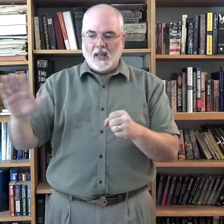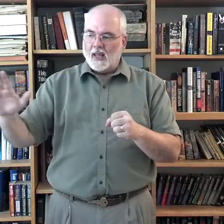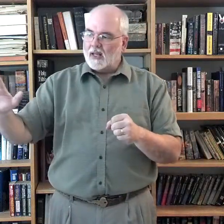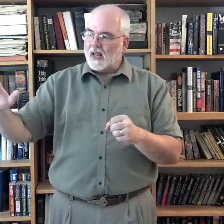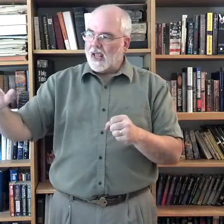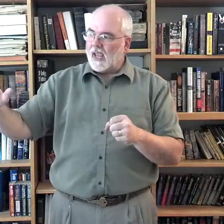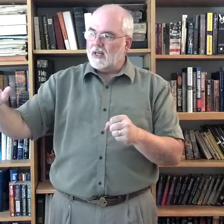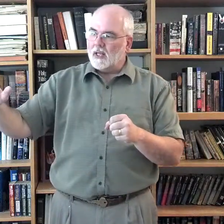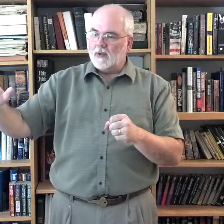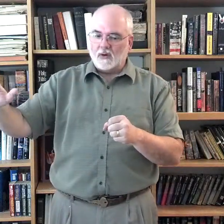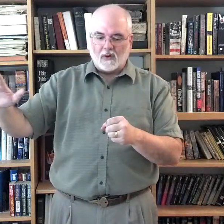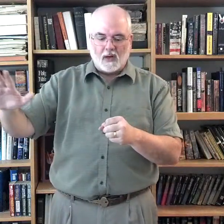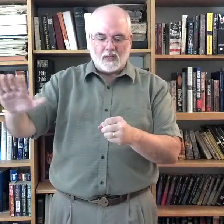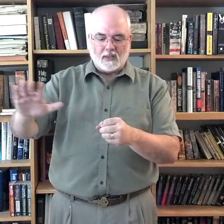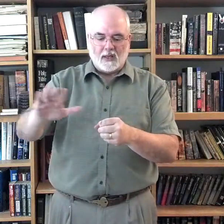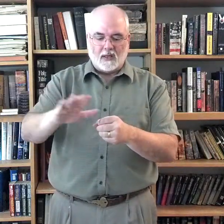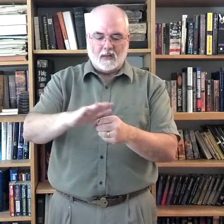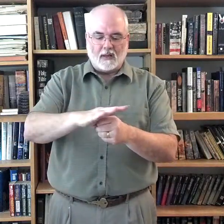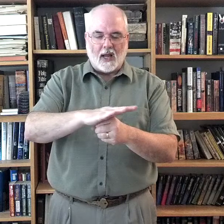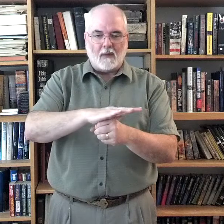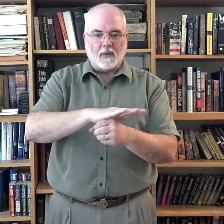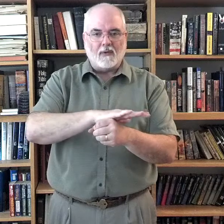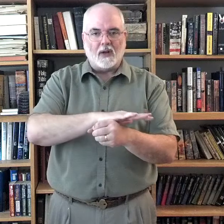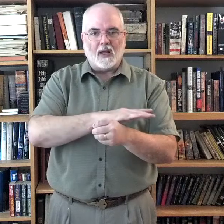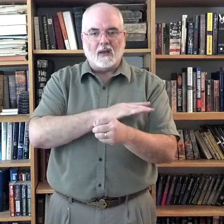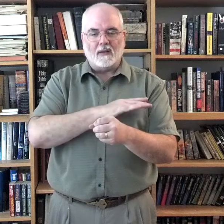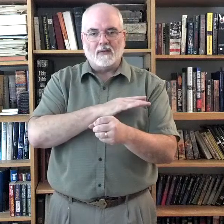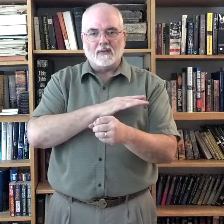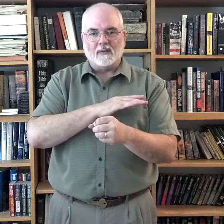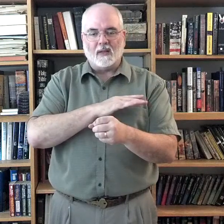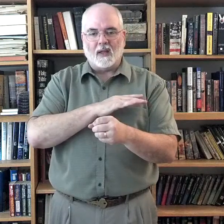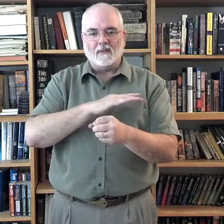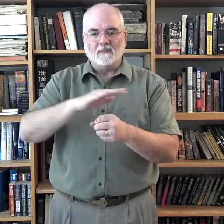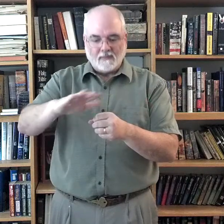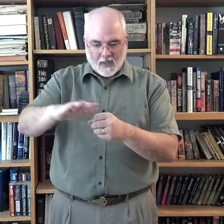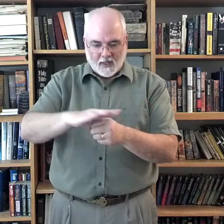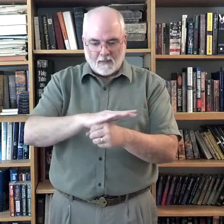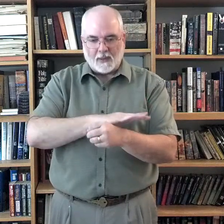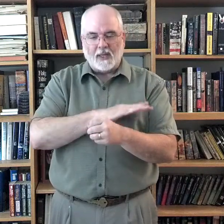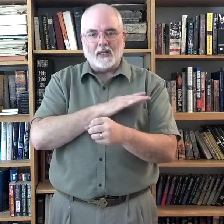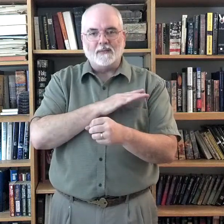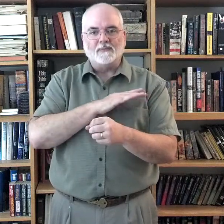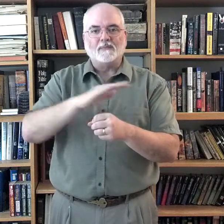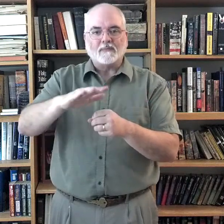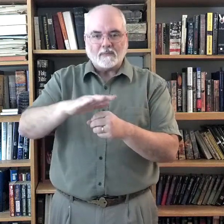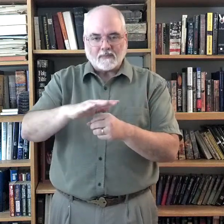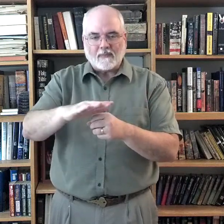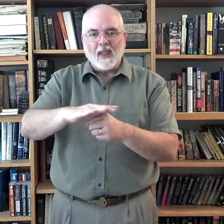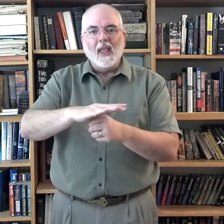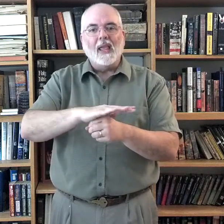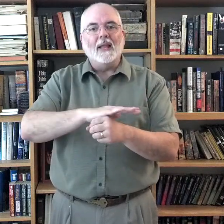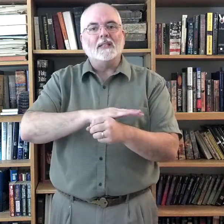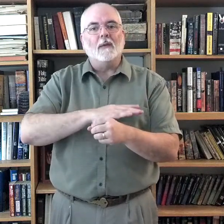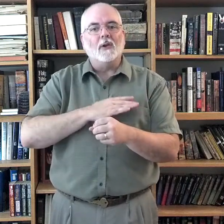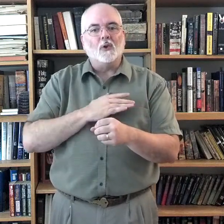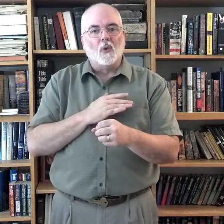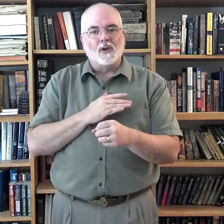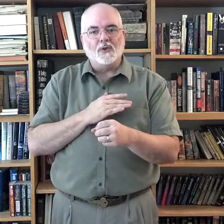Hand coming across the top of your hand. Okay? Completely. And it's coming towards you.